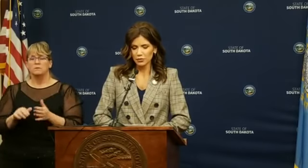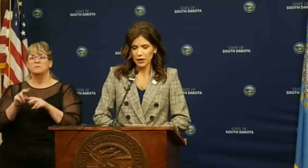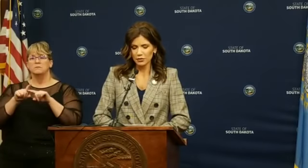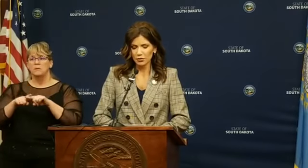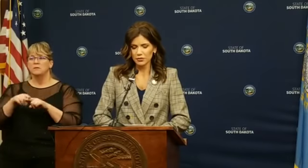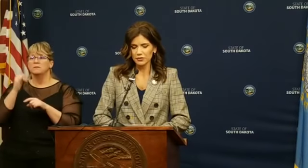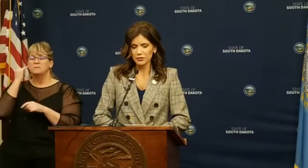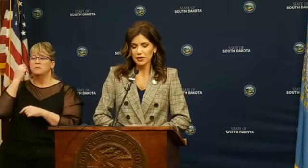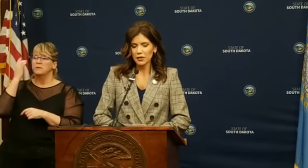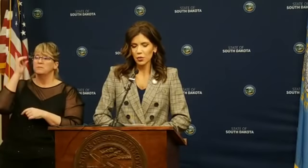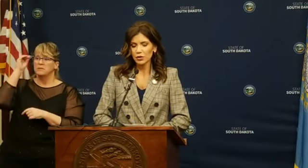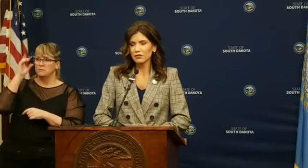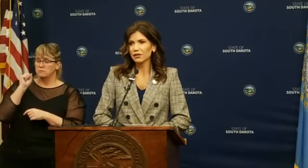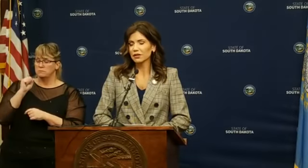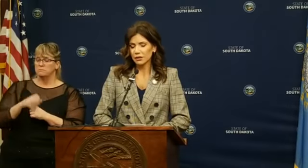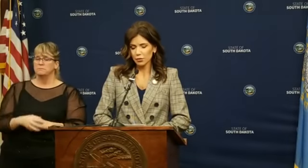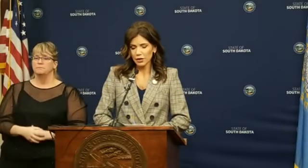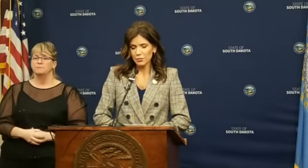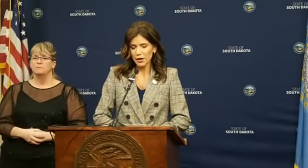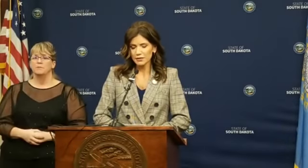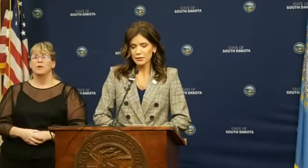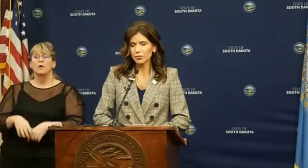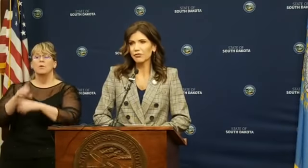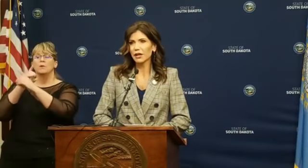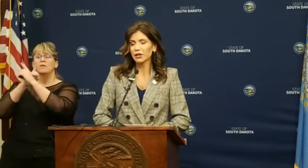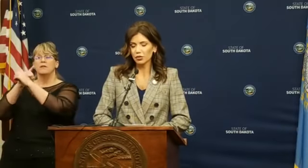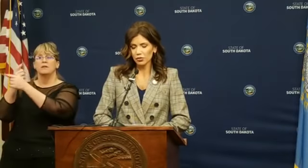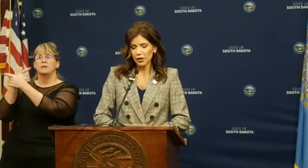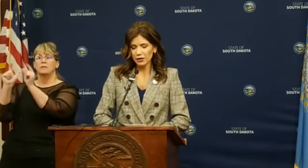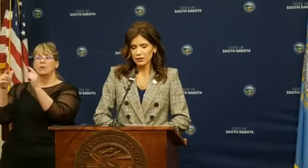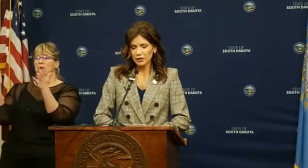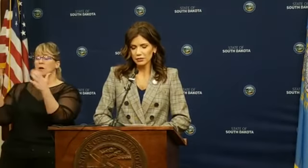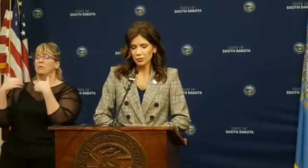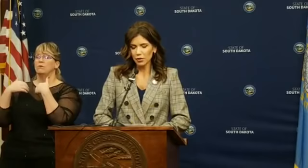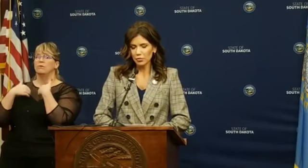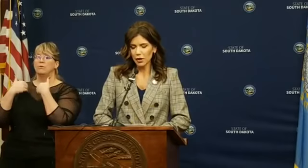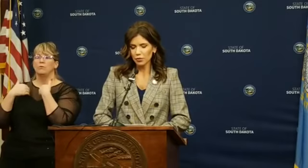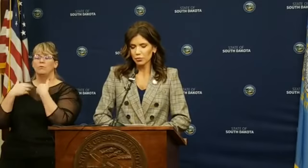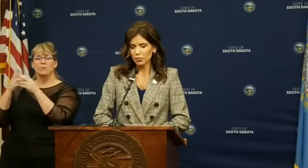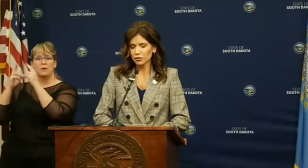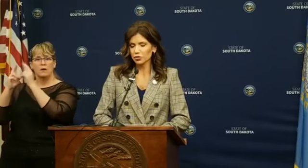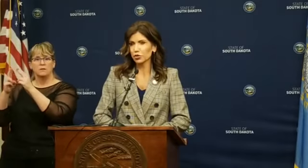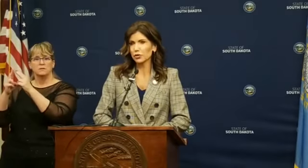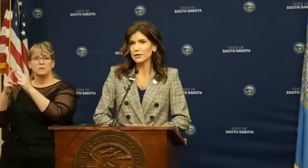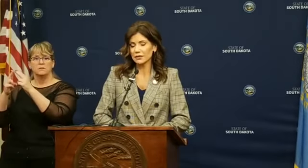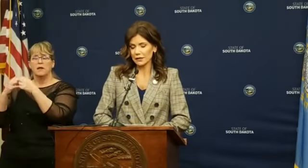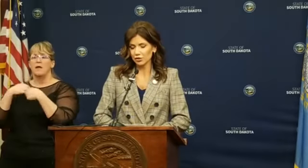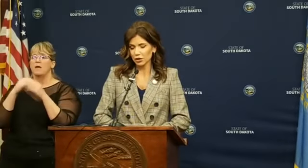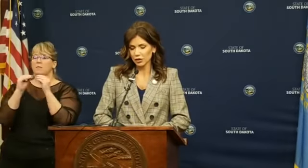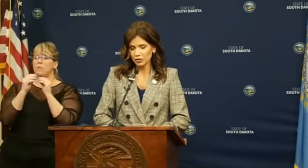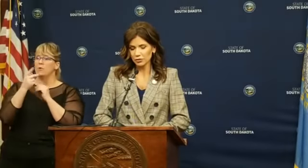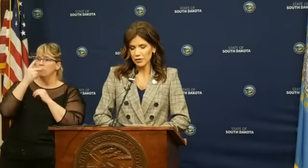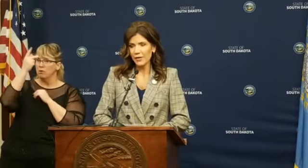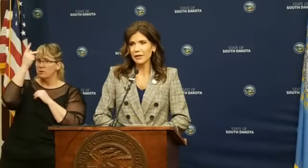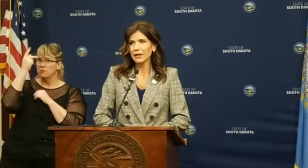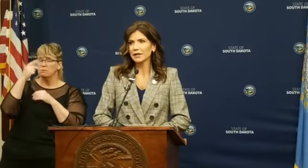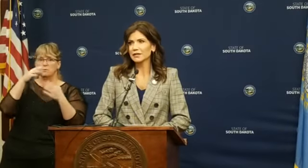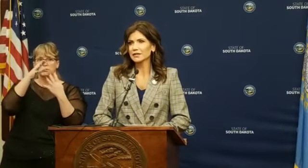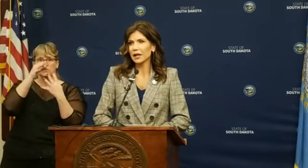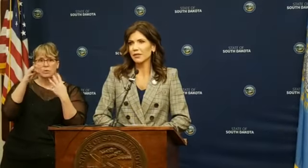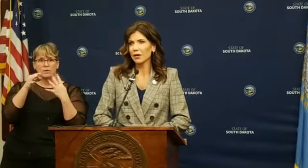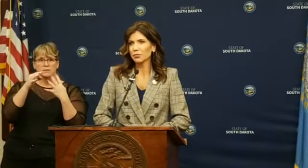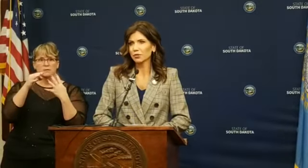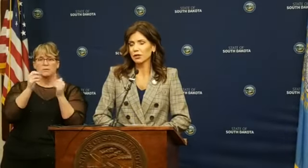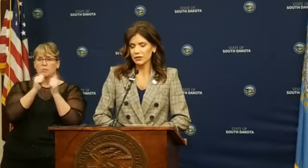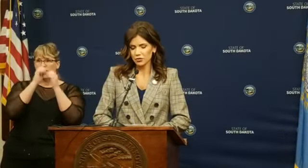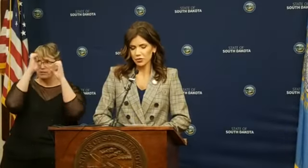syndrome diagnosis. We defended liberty by simplifying youth hunting. We empowered parental choice in education, and I